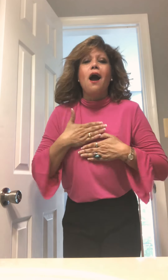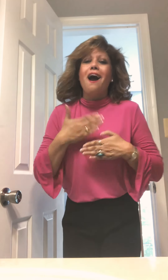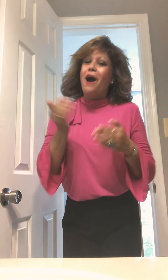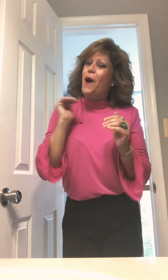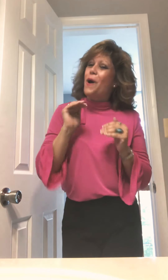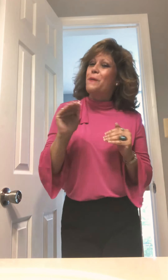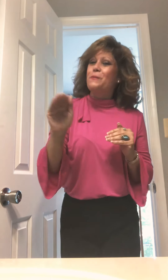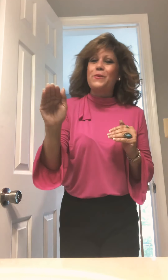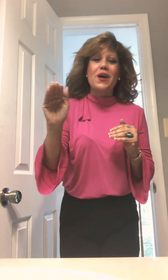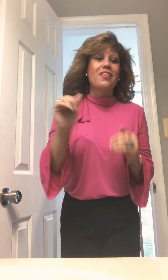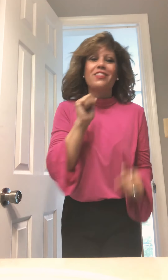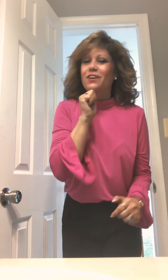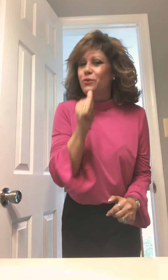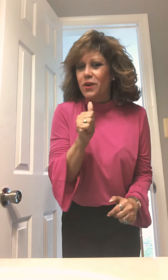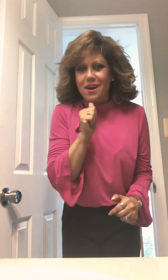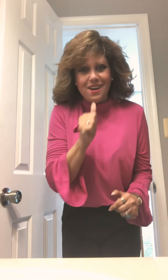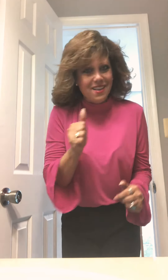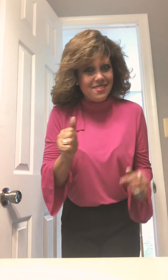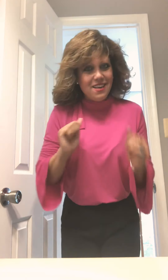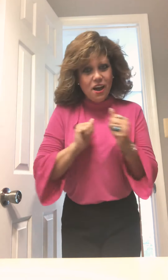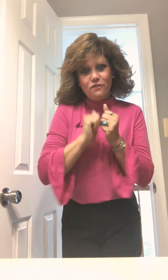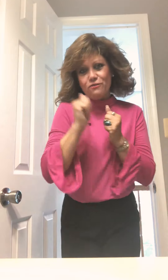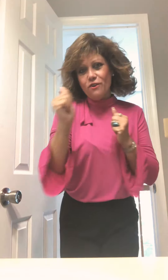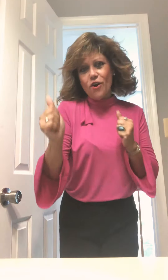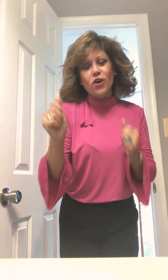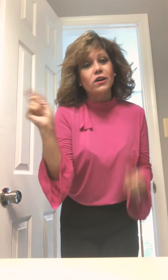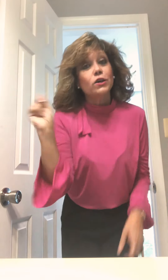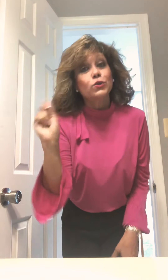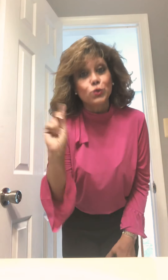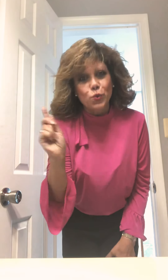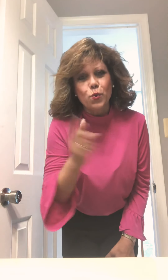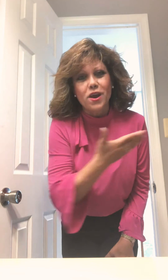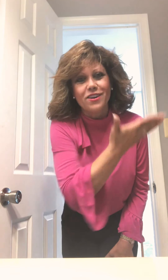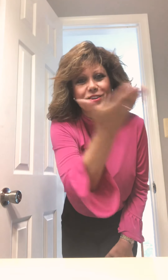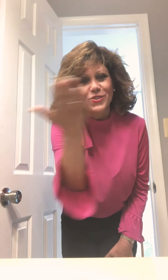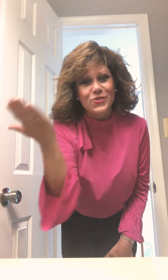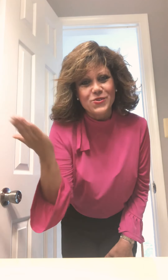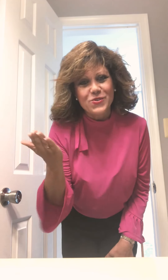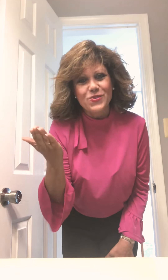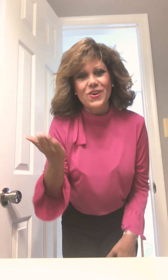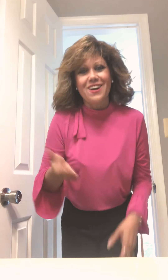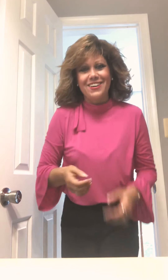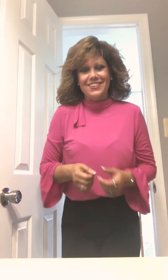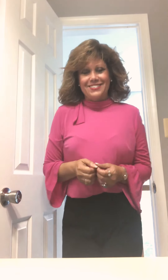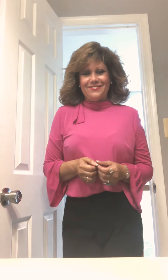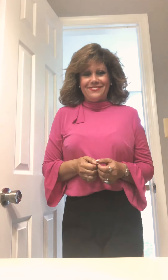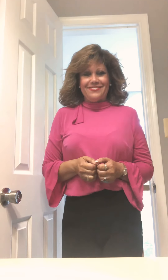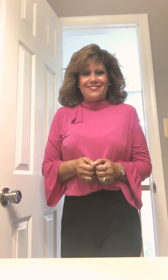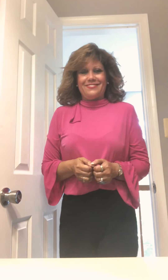No breath away is not far To where you are